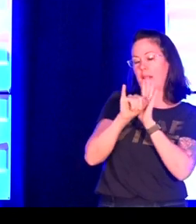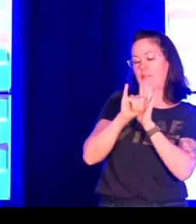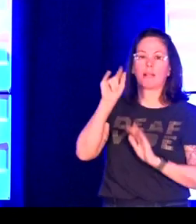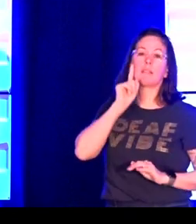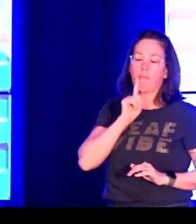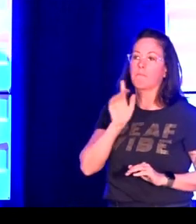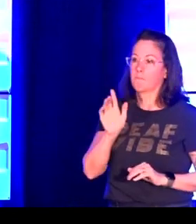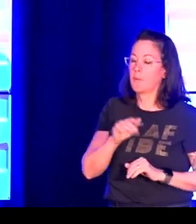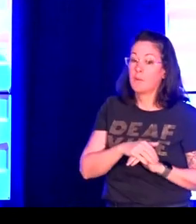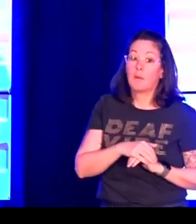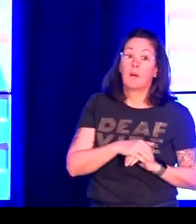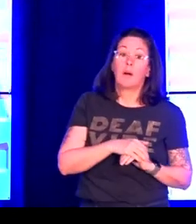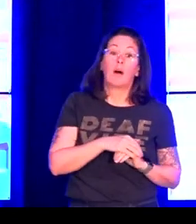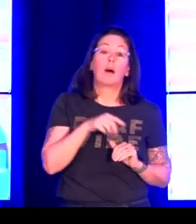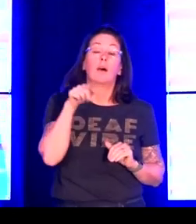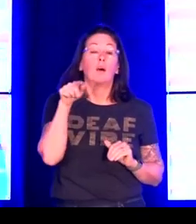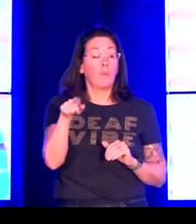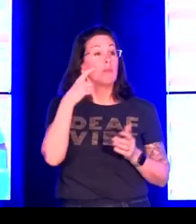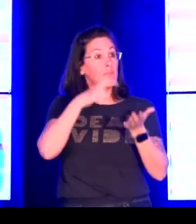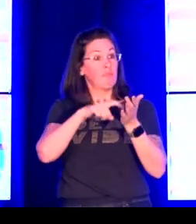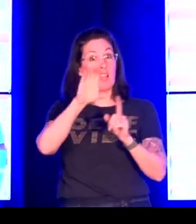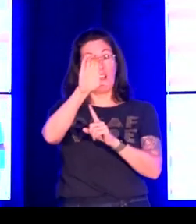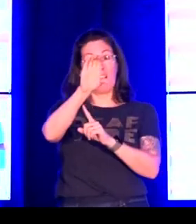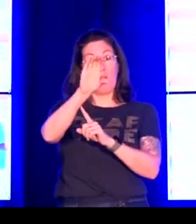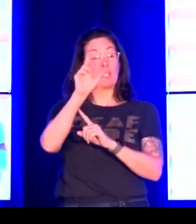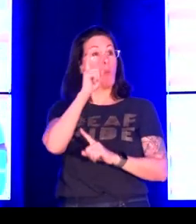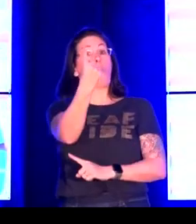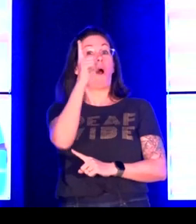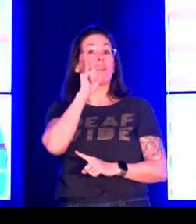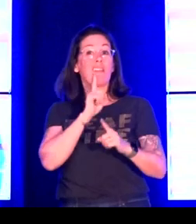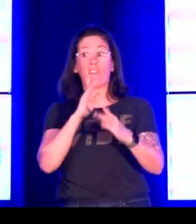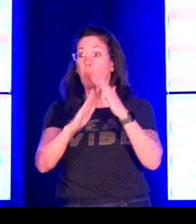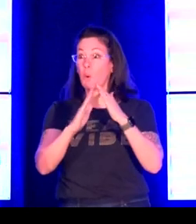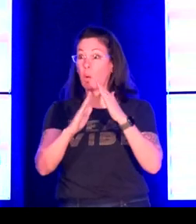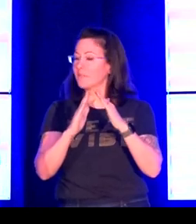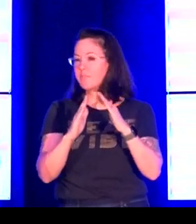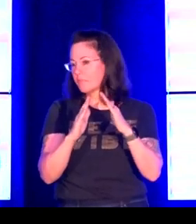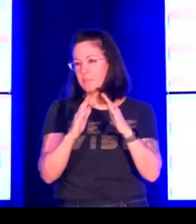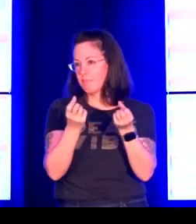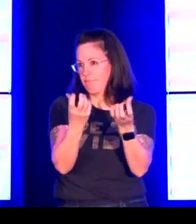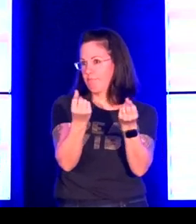pointing out these two specifically because I know they identify as deaf. I do not personally know the other two authors.